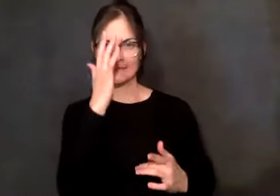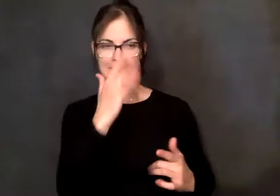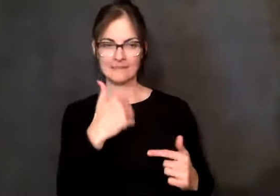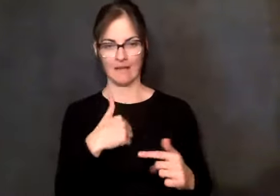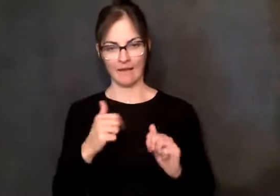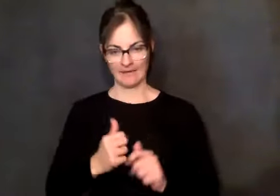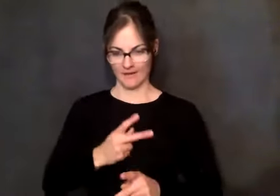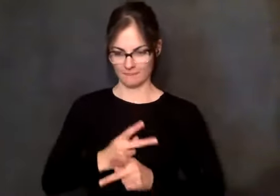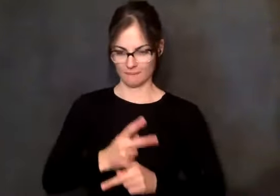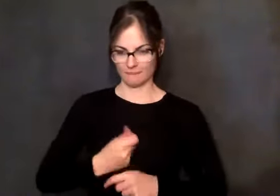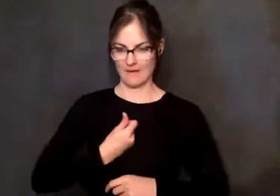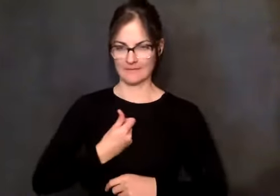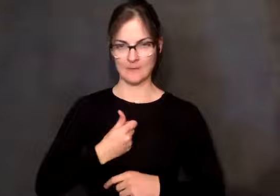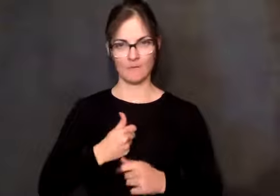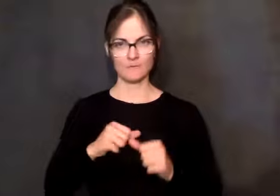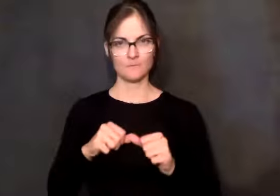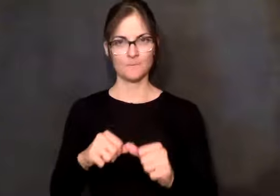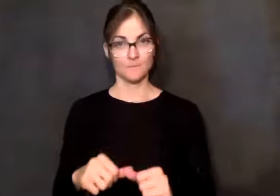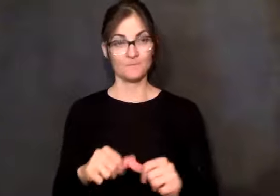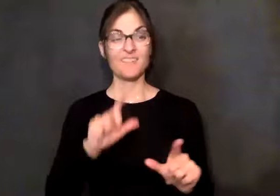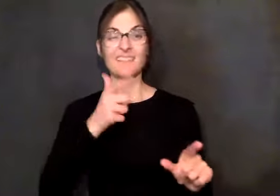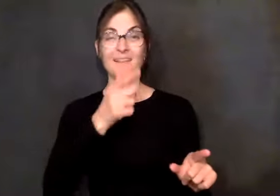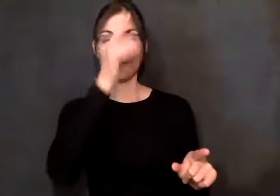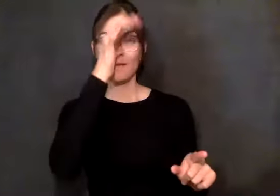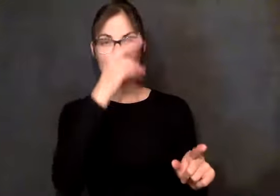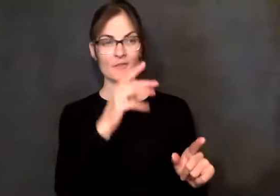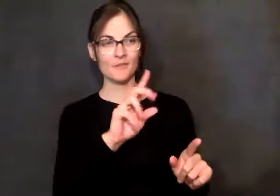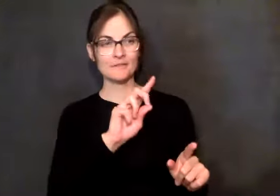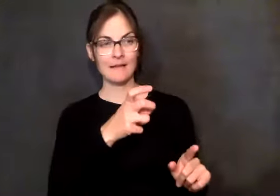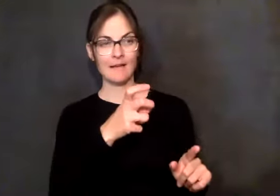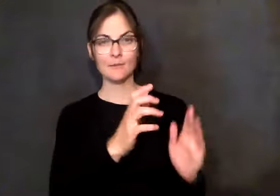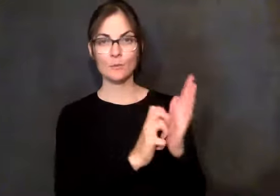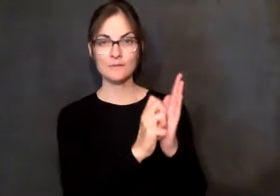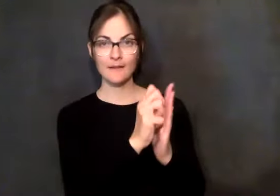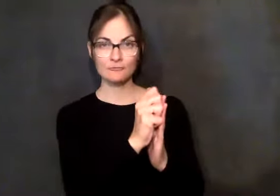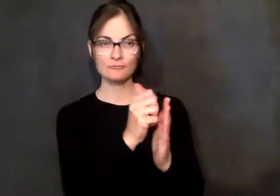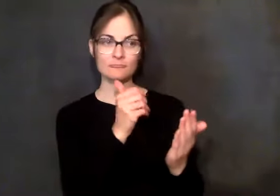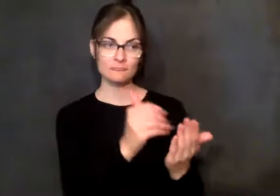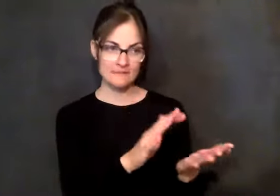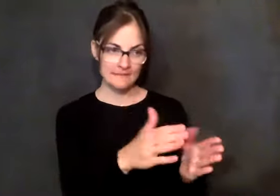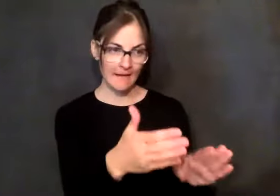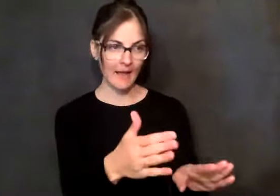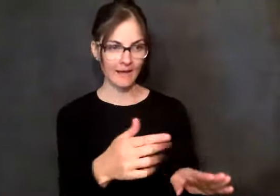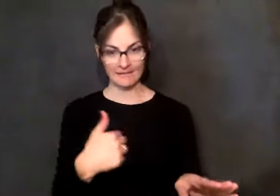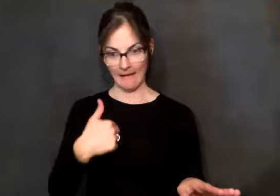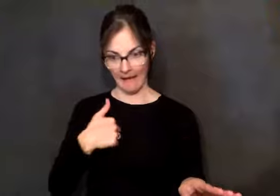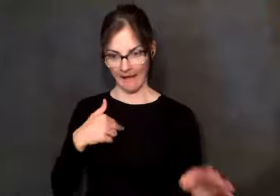with that guy. And then he got diagnosed with cancer. I was able to be with him right to the very, very end of his life.